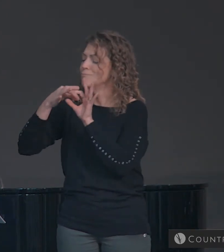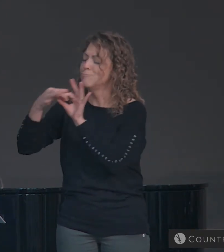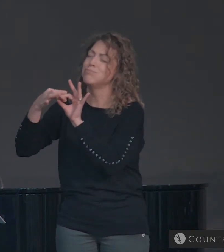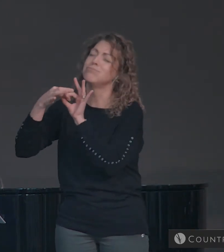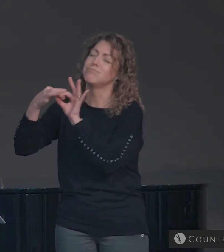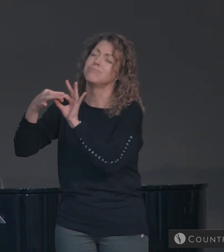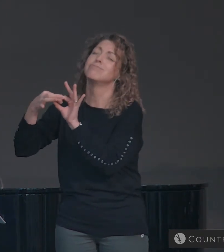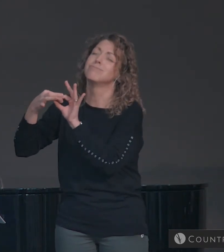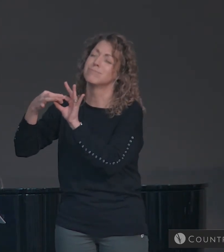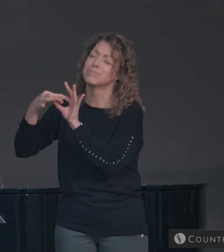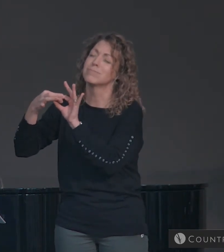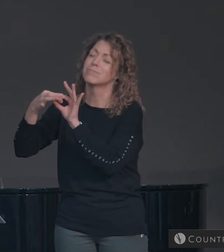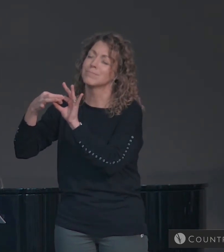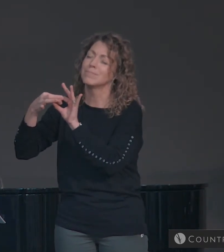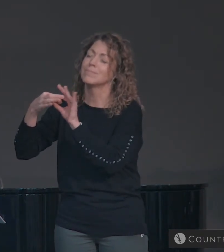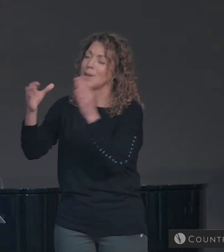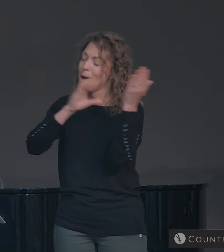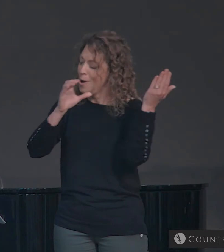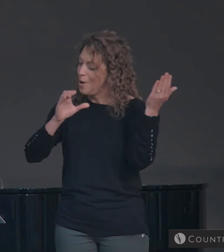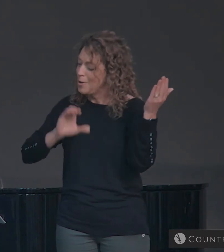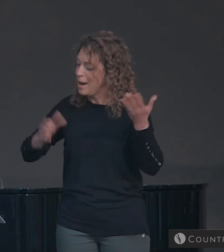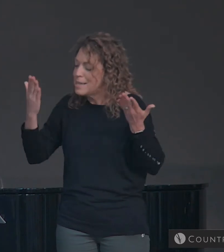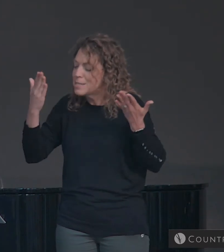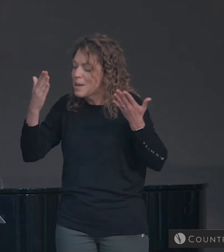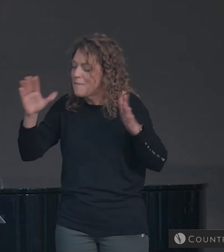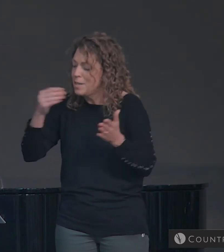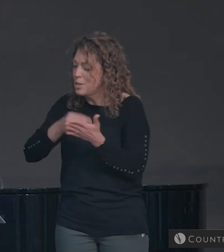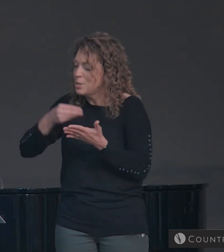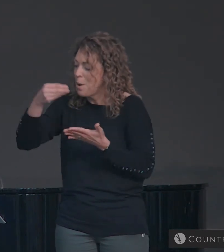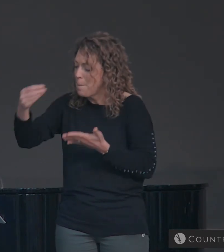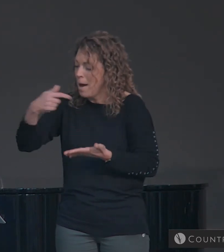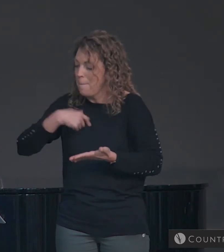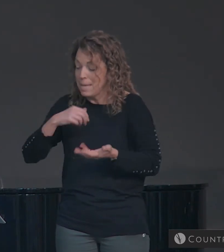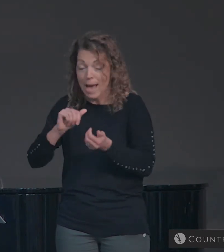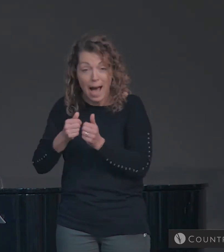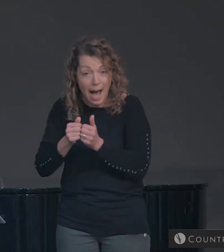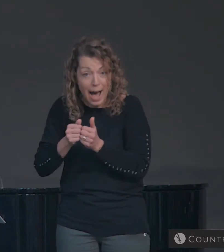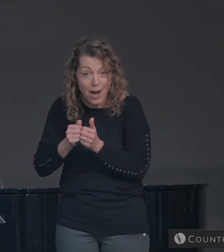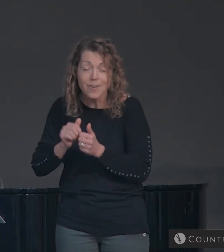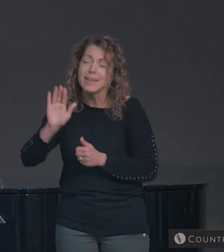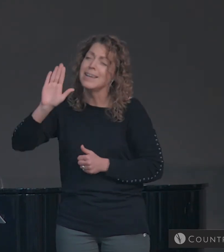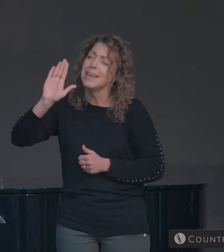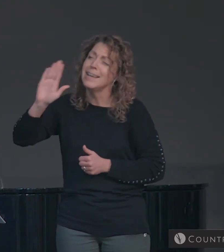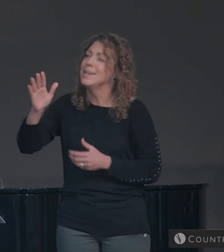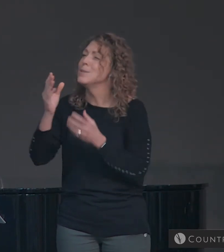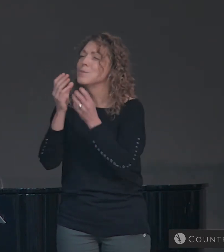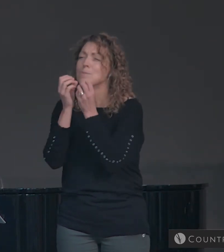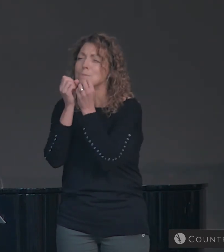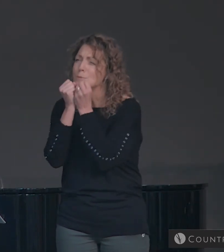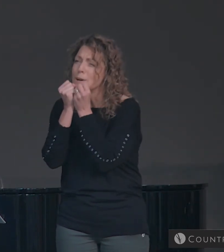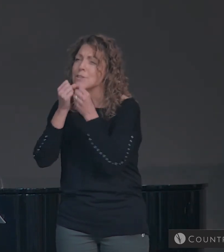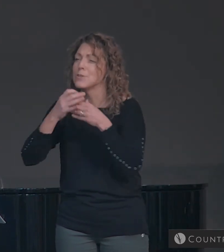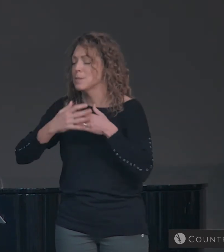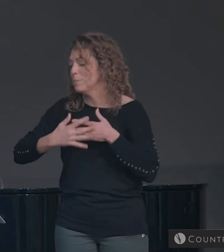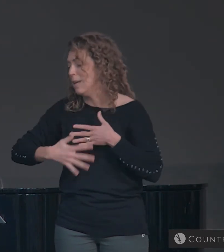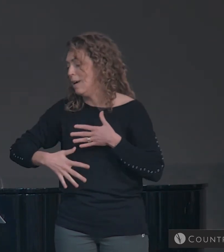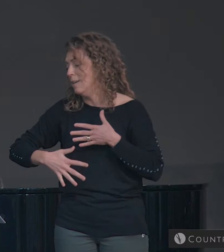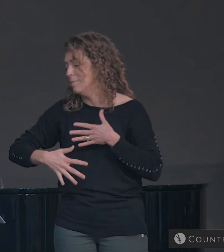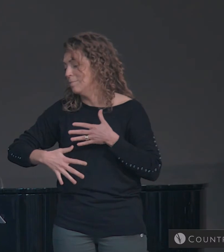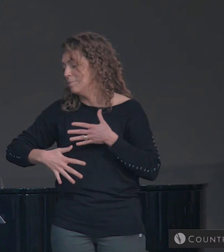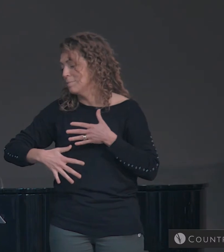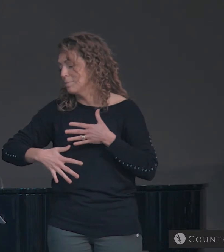am his and he is mine, bought with the precious blood of